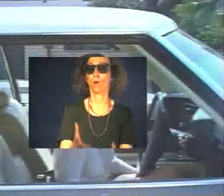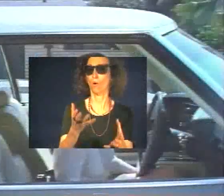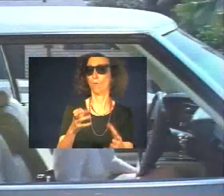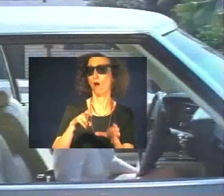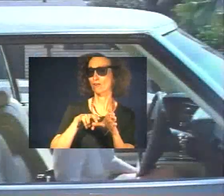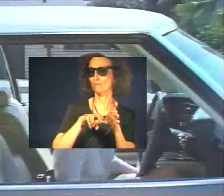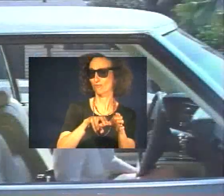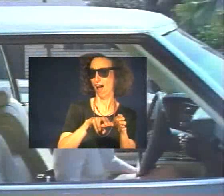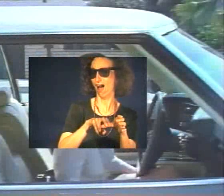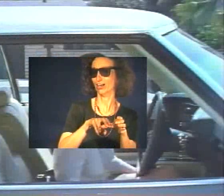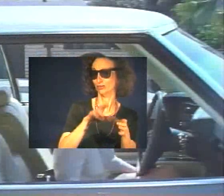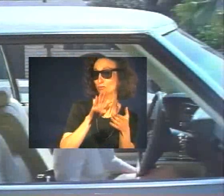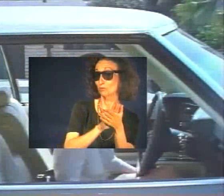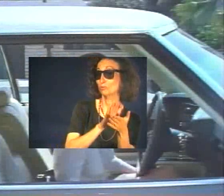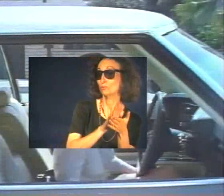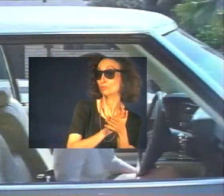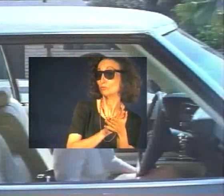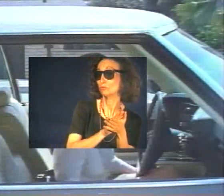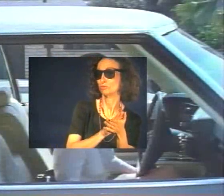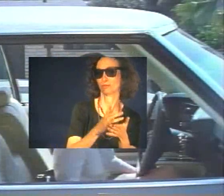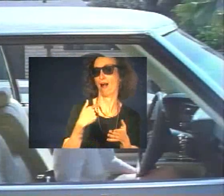Want a ride to school? I'm going that way.